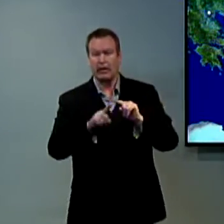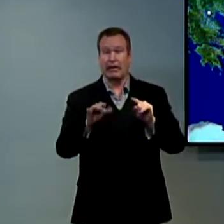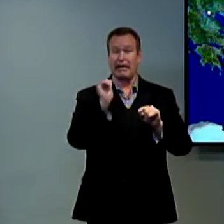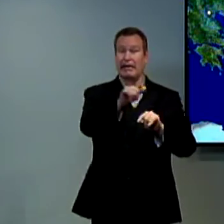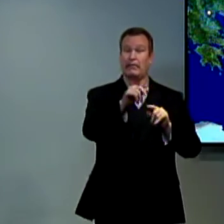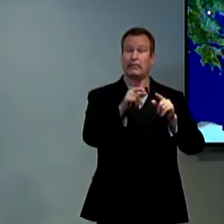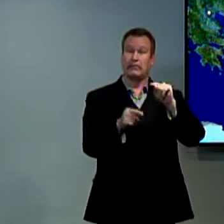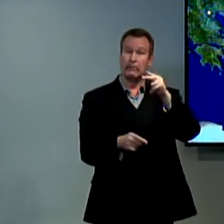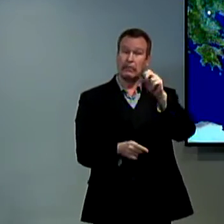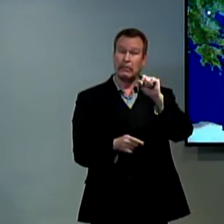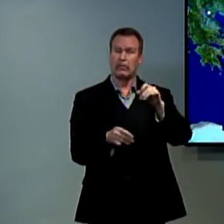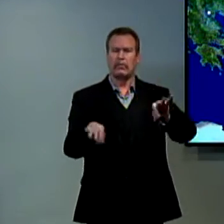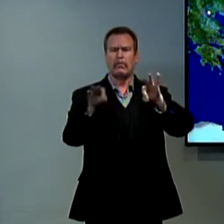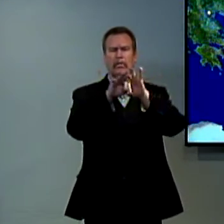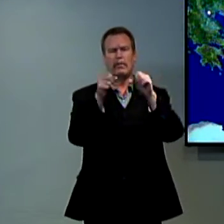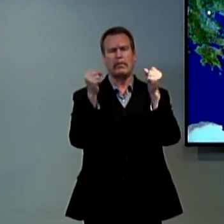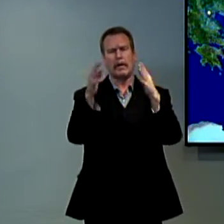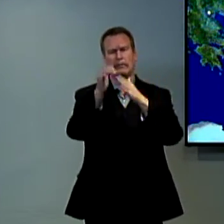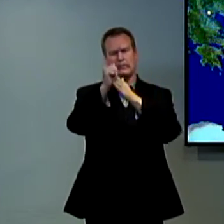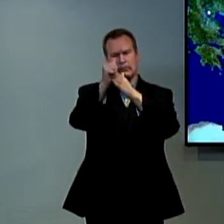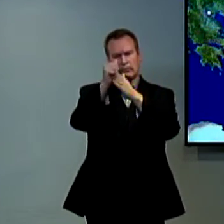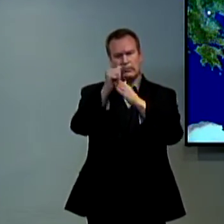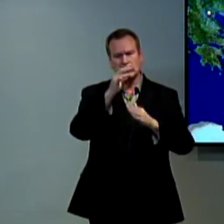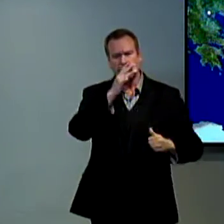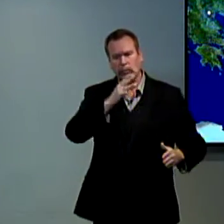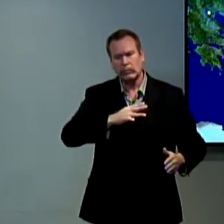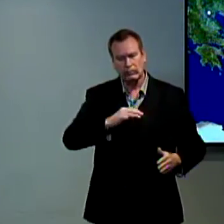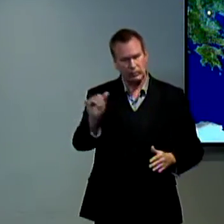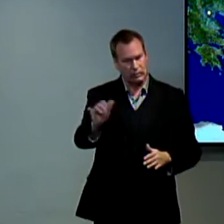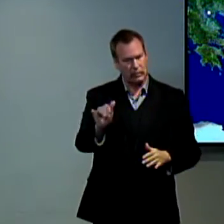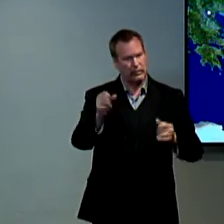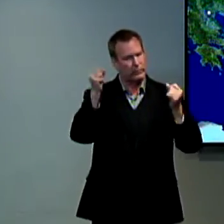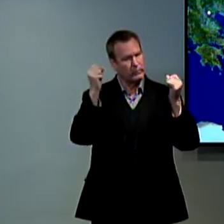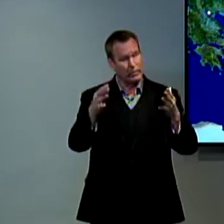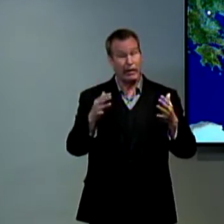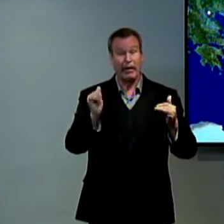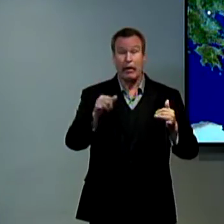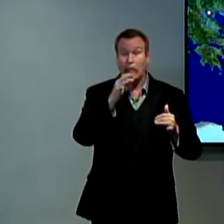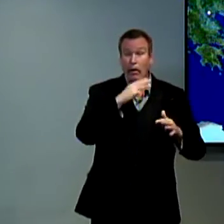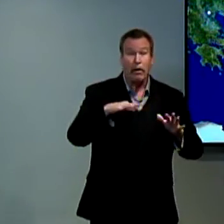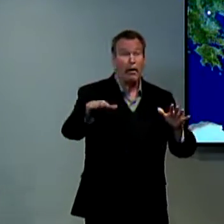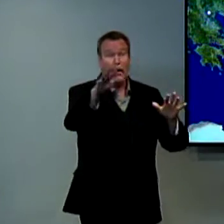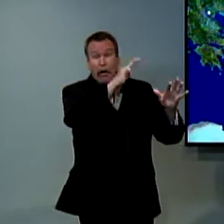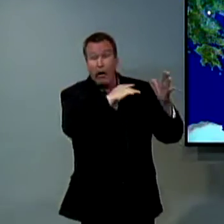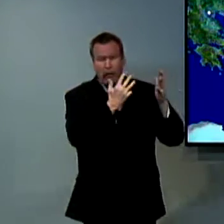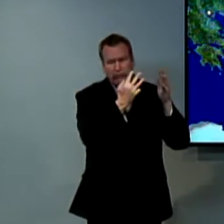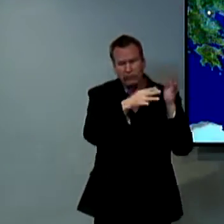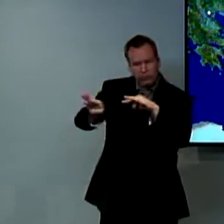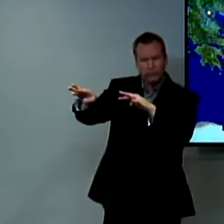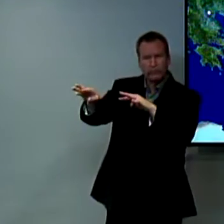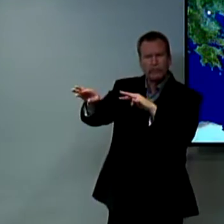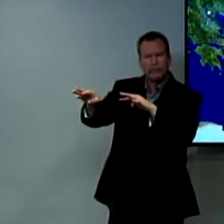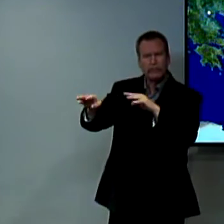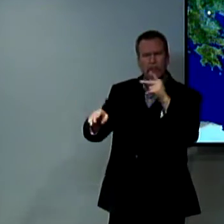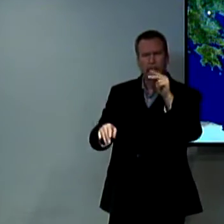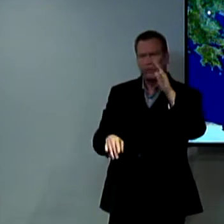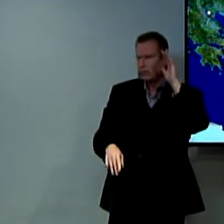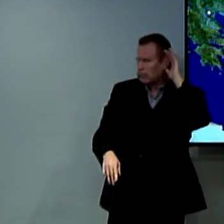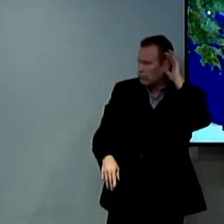but what he's saying is that in that time there were some very important influential women that were also convinced as